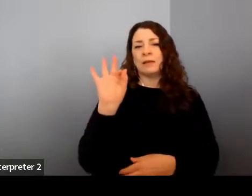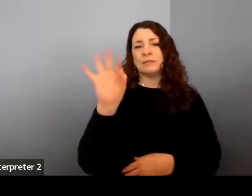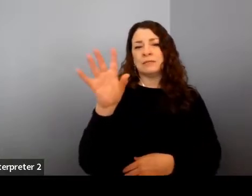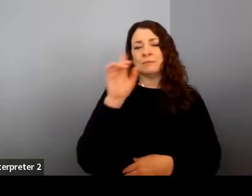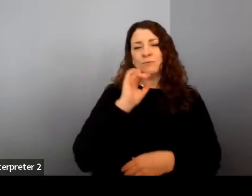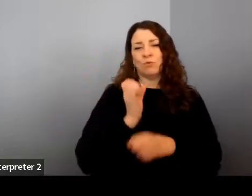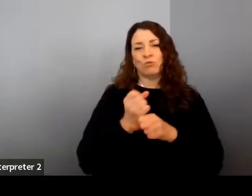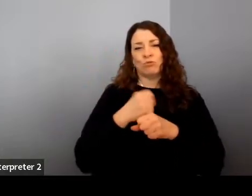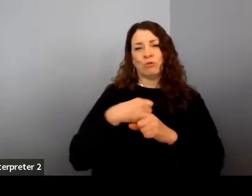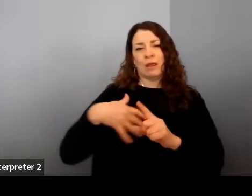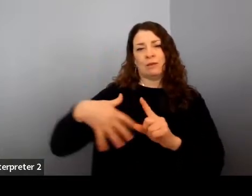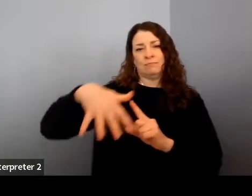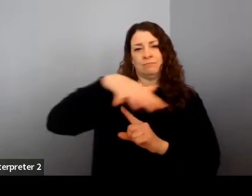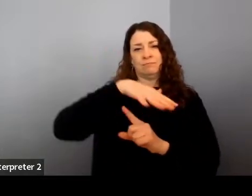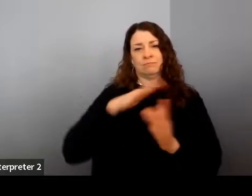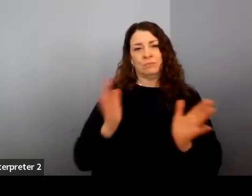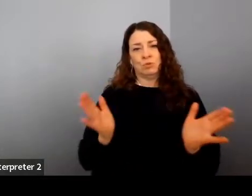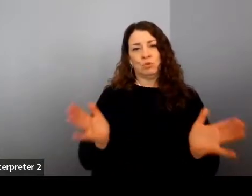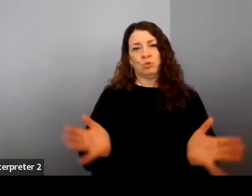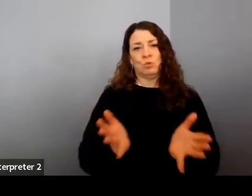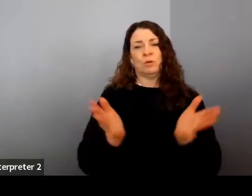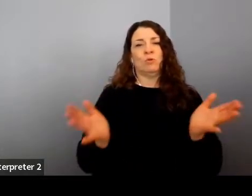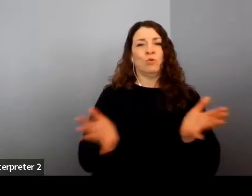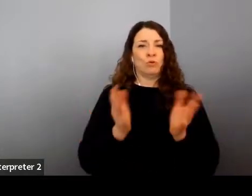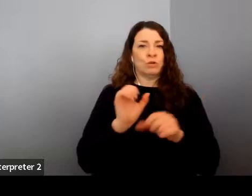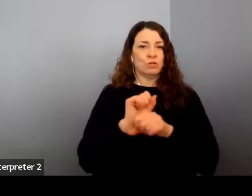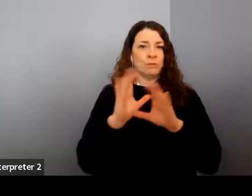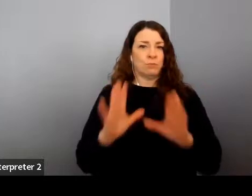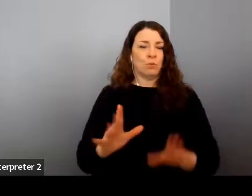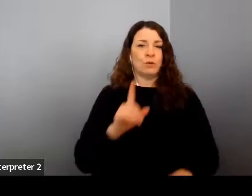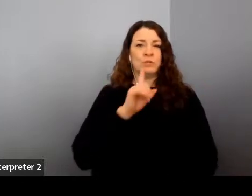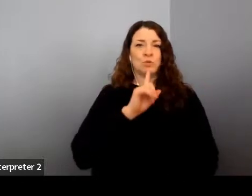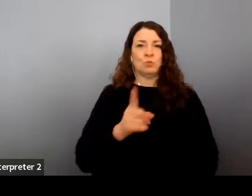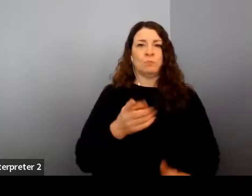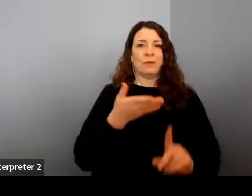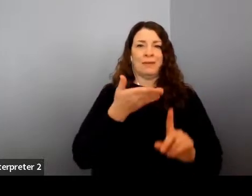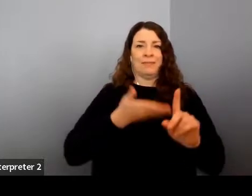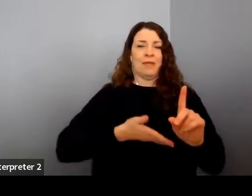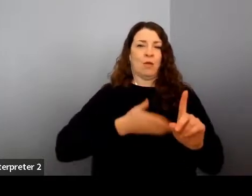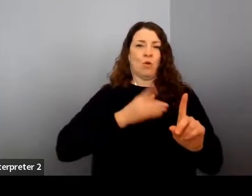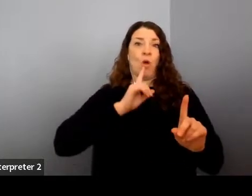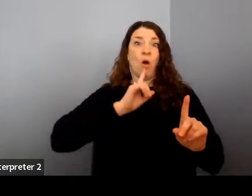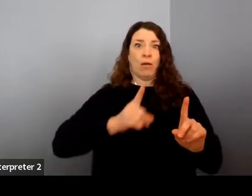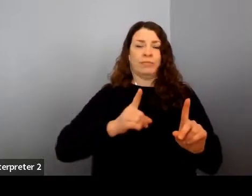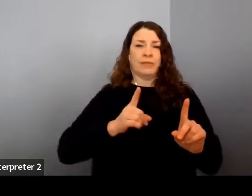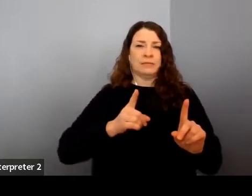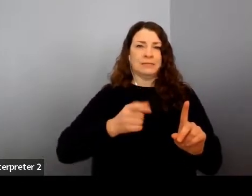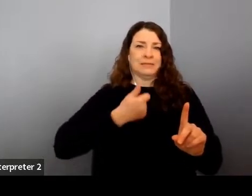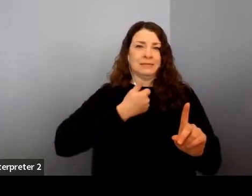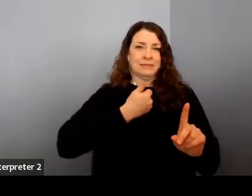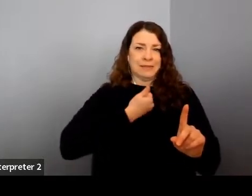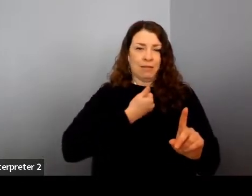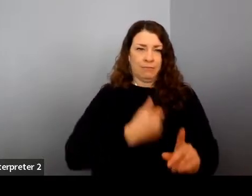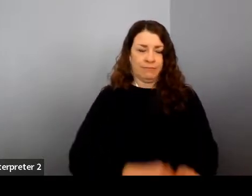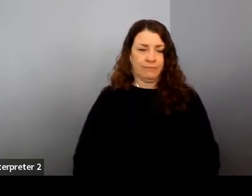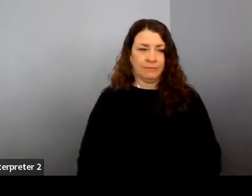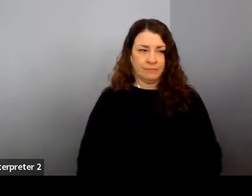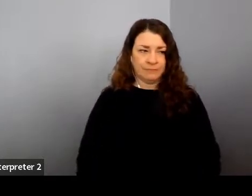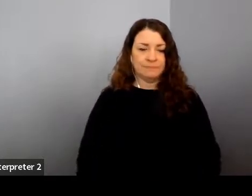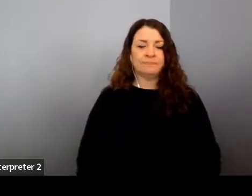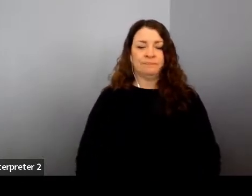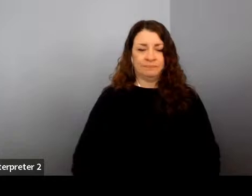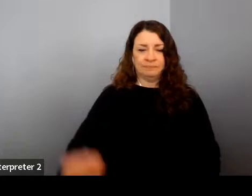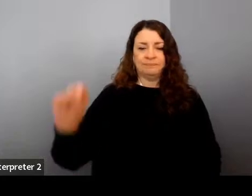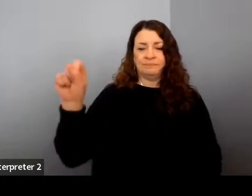that encourages employees to be their authentic selves? Yeah. Look, I mean, you know, so much of this starts